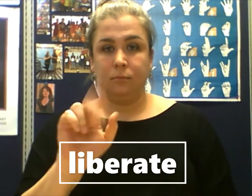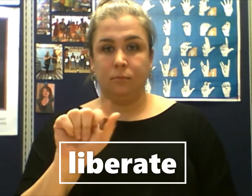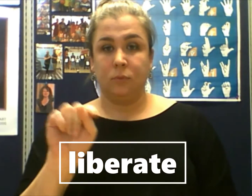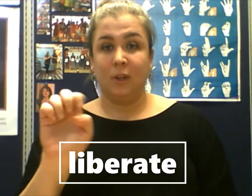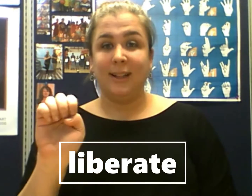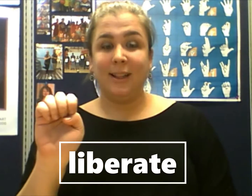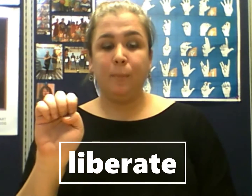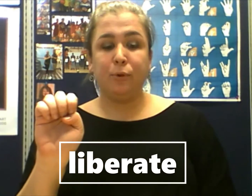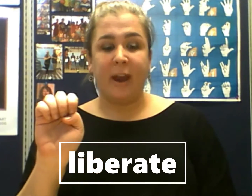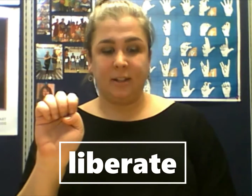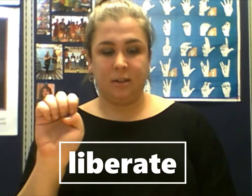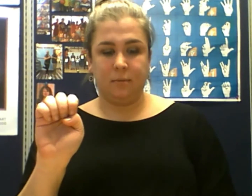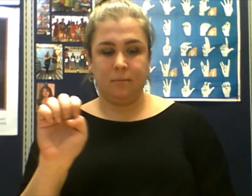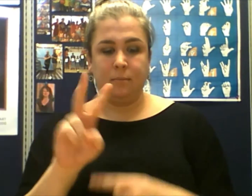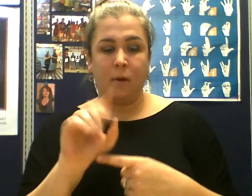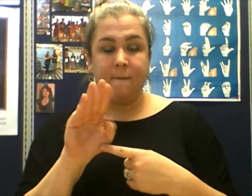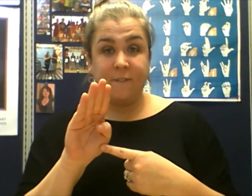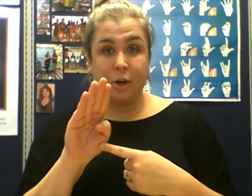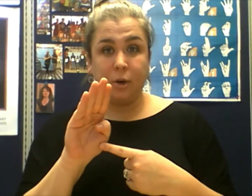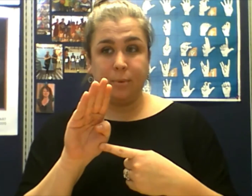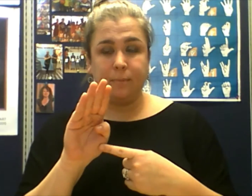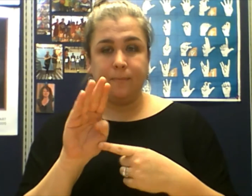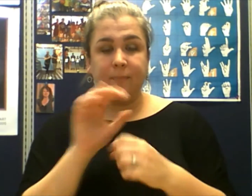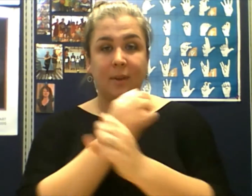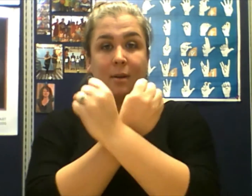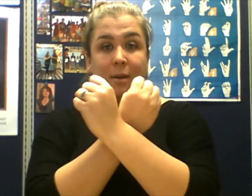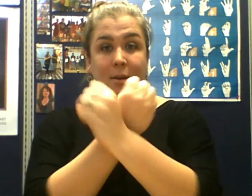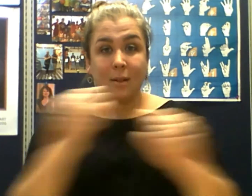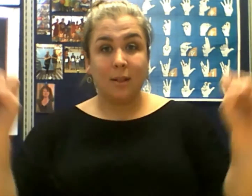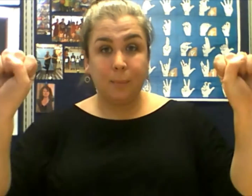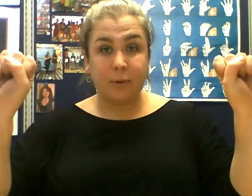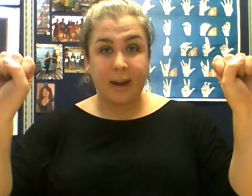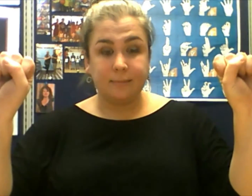Liberate, verb. Liberate.